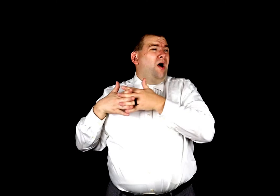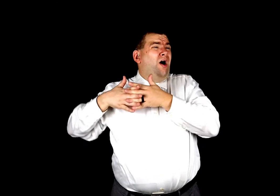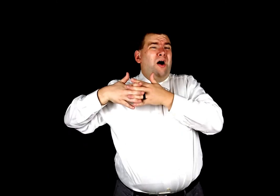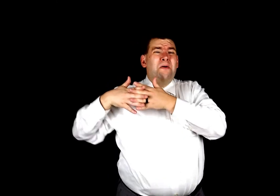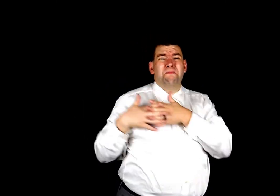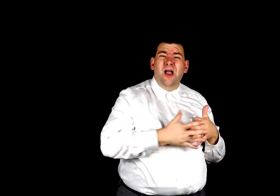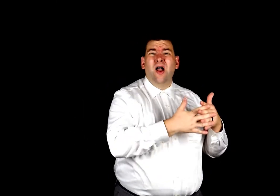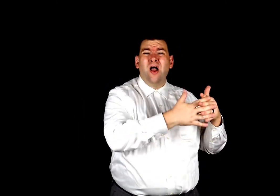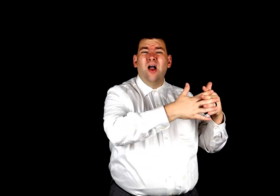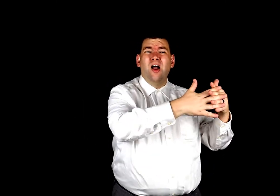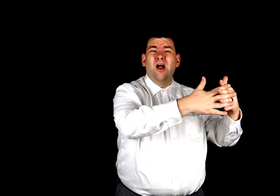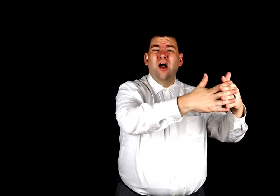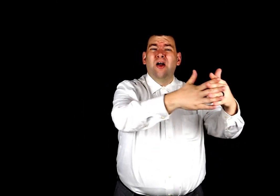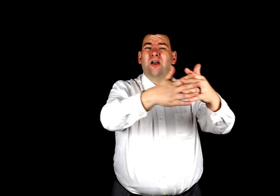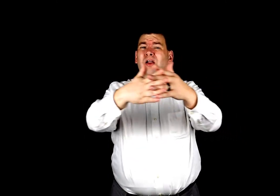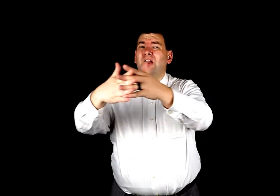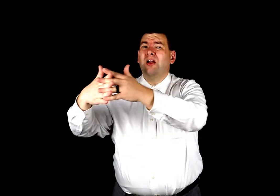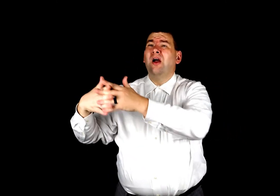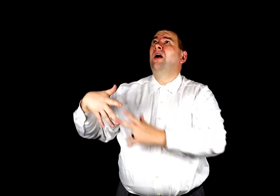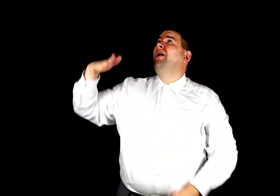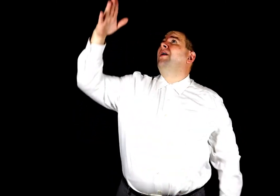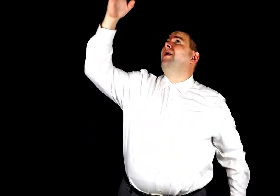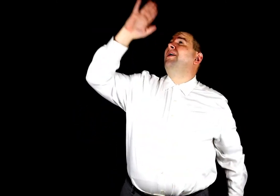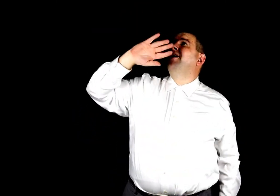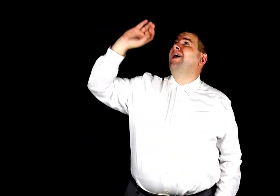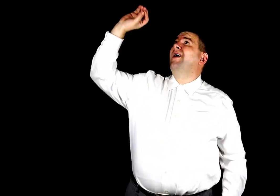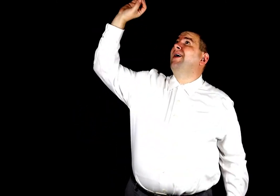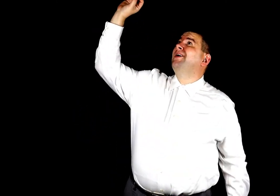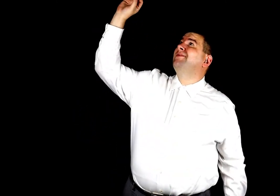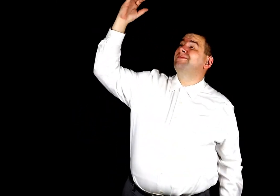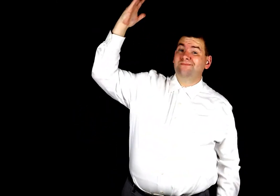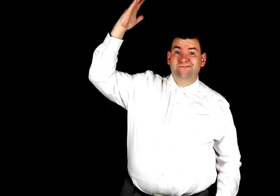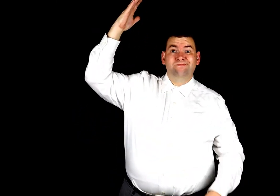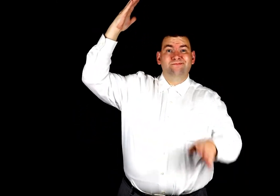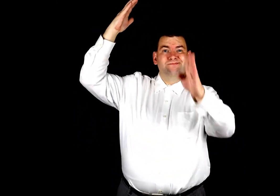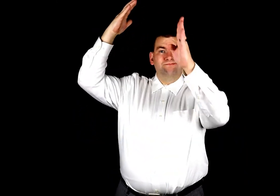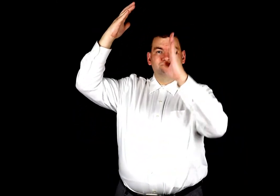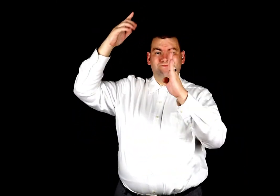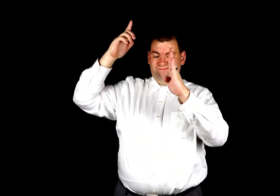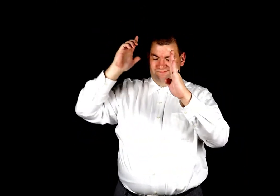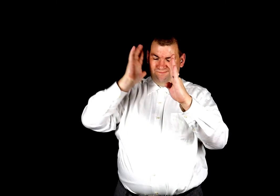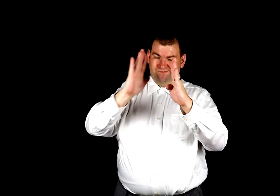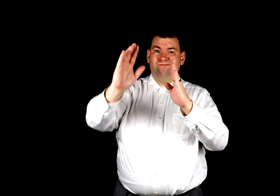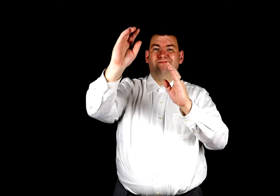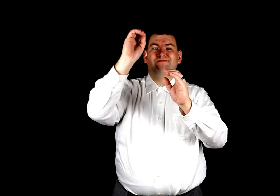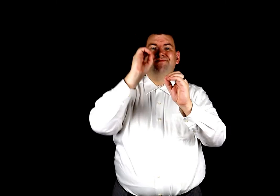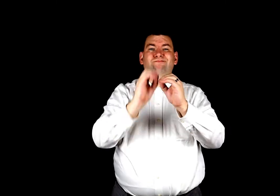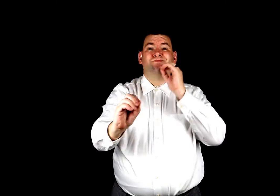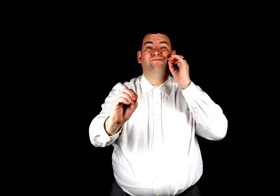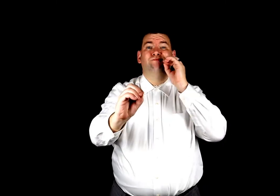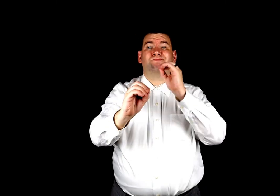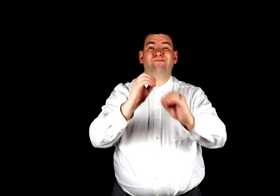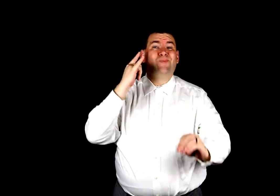America, America, may God thy gold